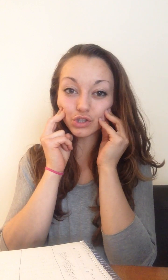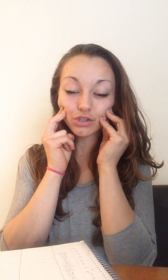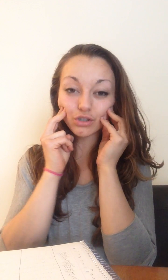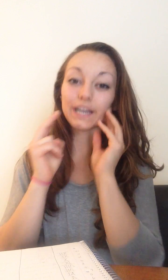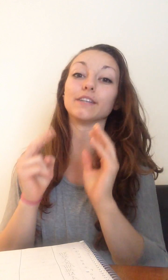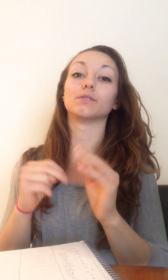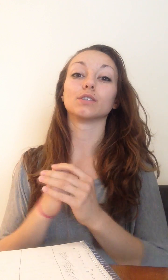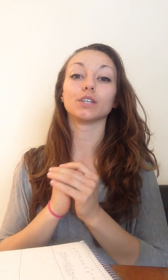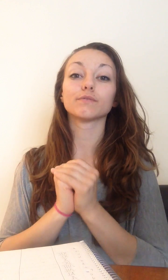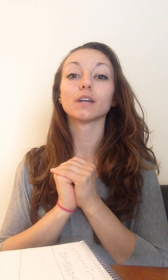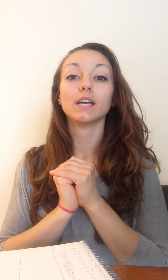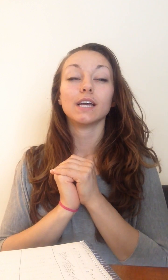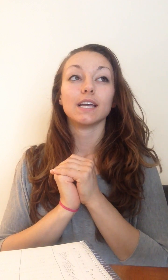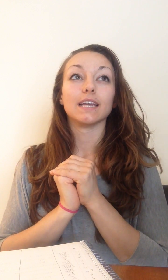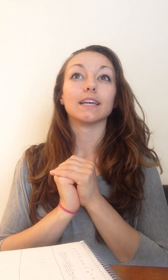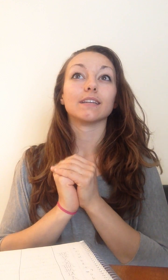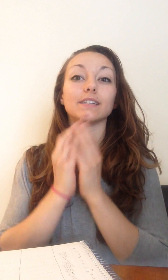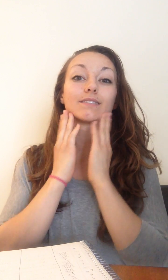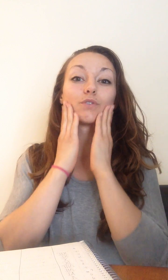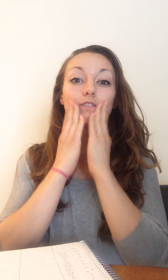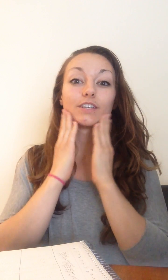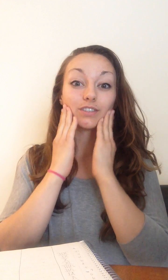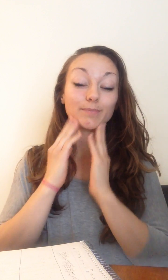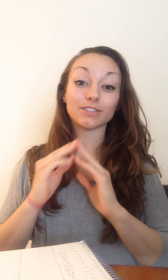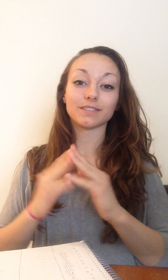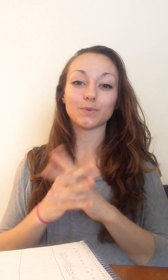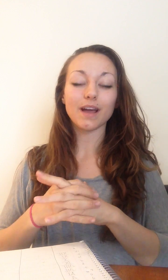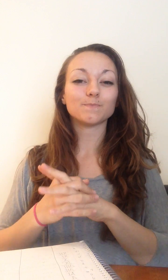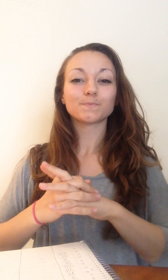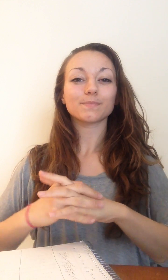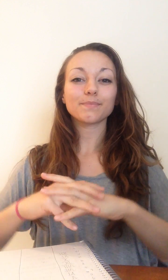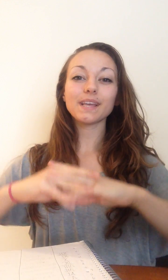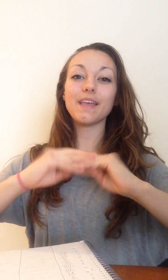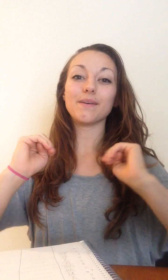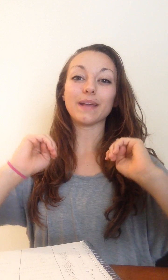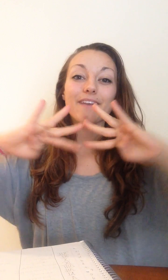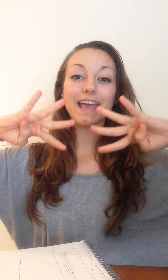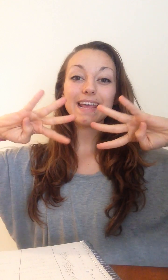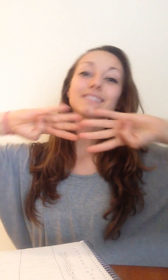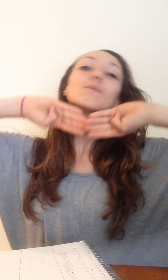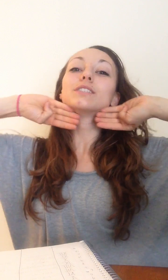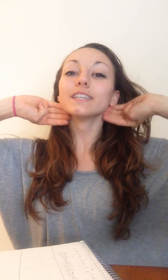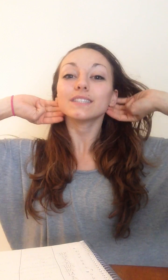cranial nerve. And it is for facial expressions and whatnot. And then we have eight, which is